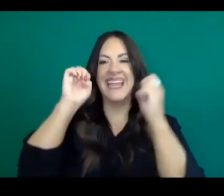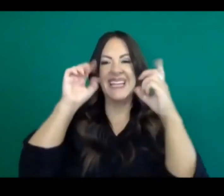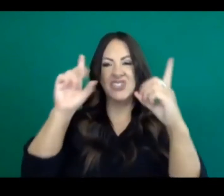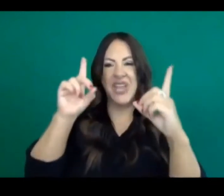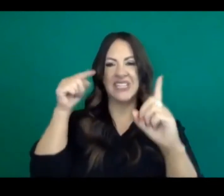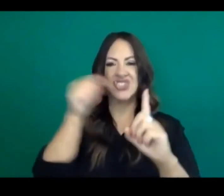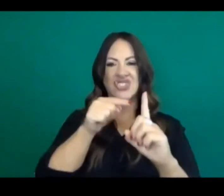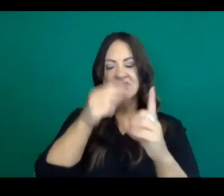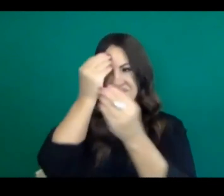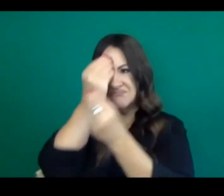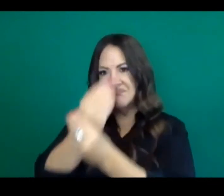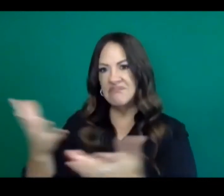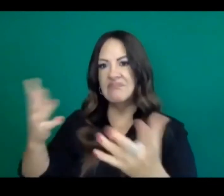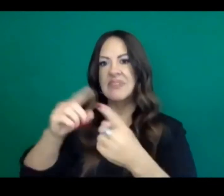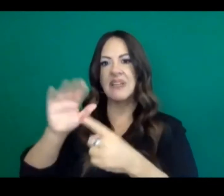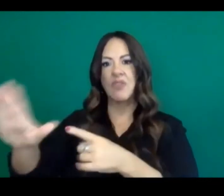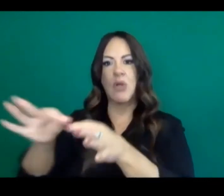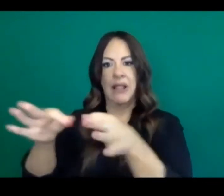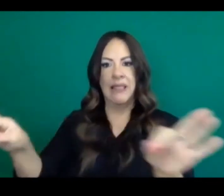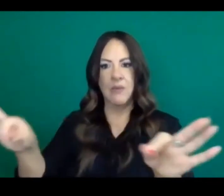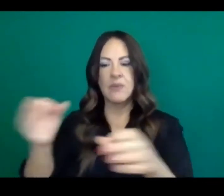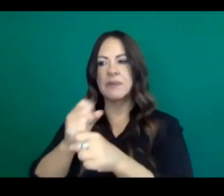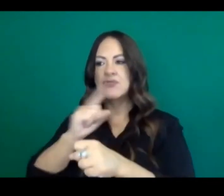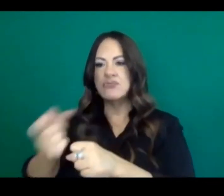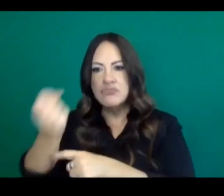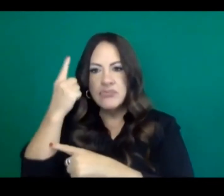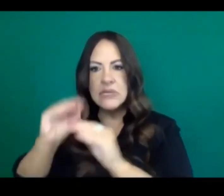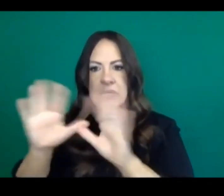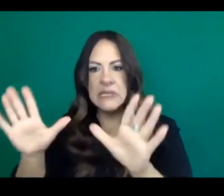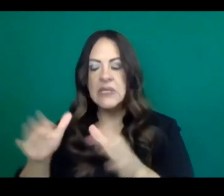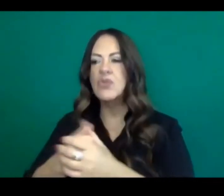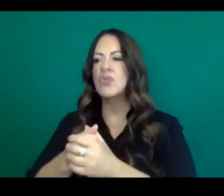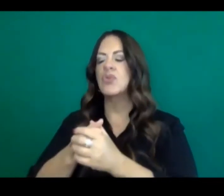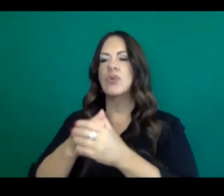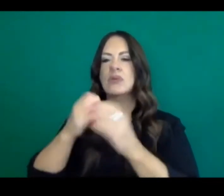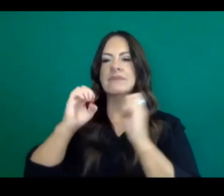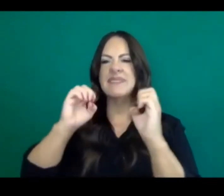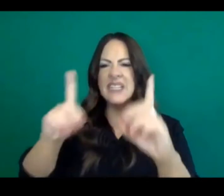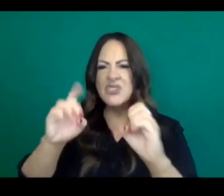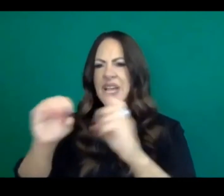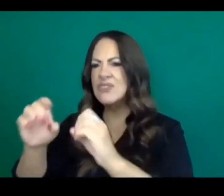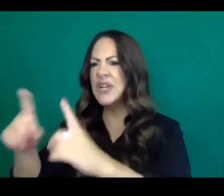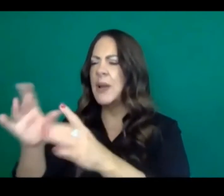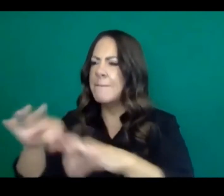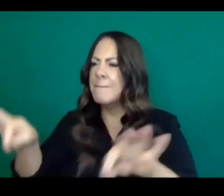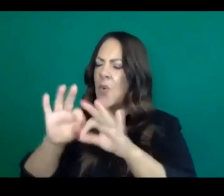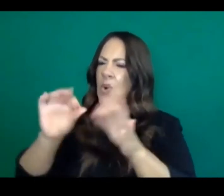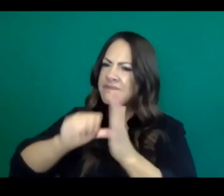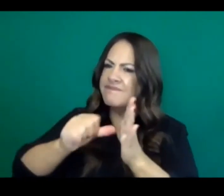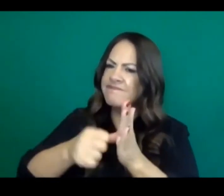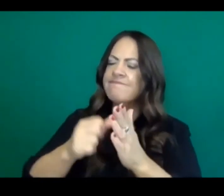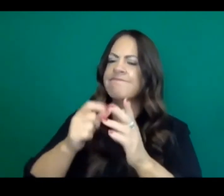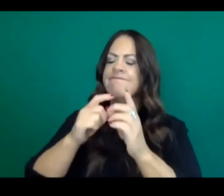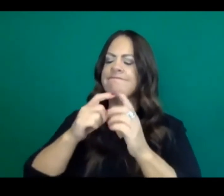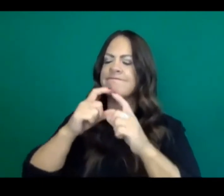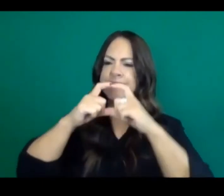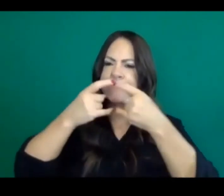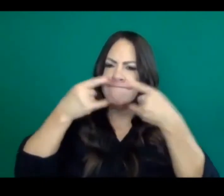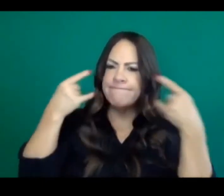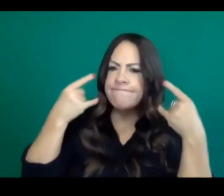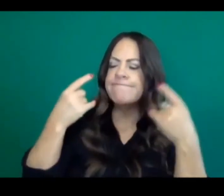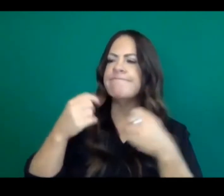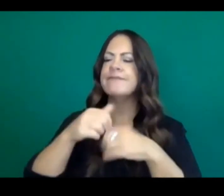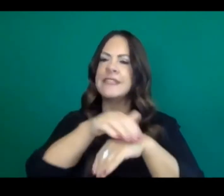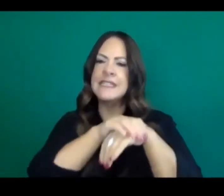get the message around masking. I mean it's great to be able to share the evolving evidence around masking and physical distancing in English with many of you,